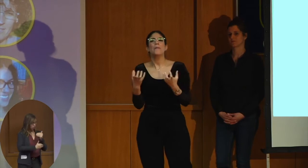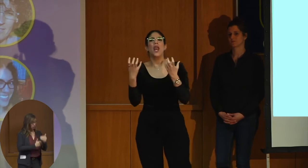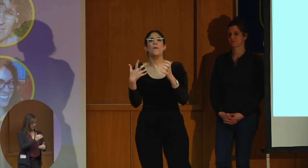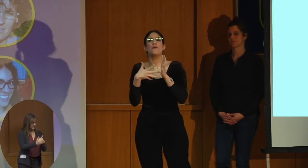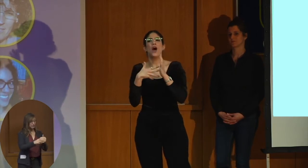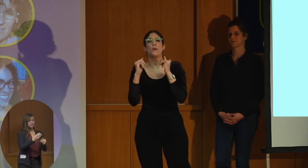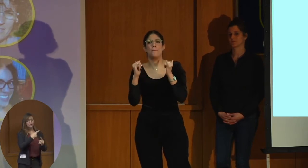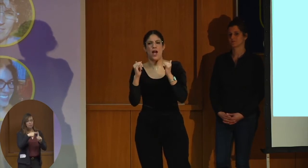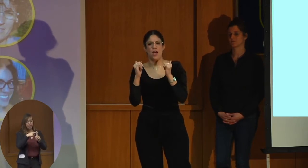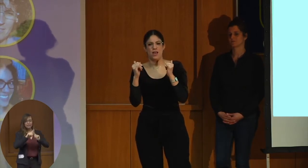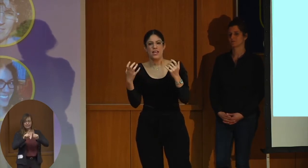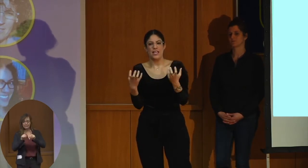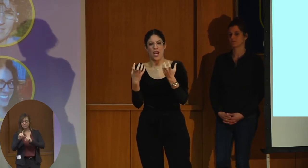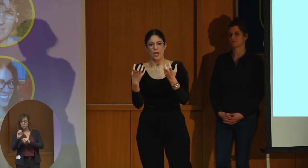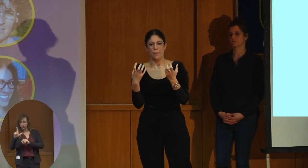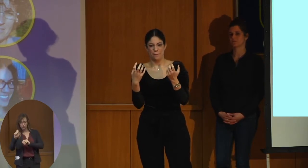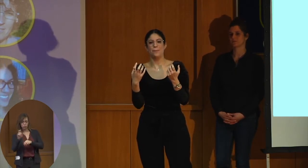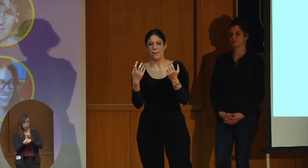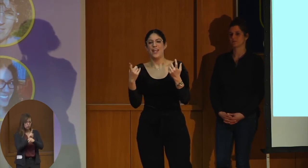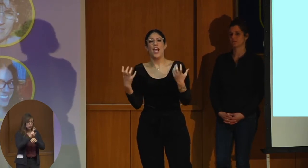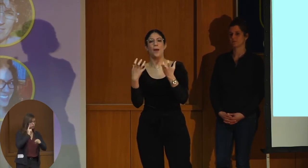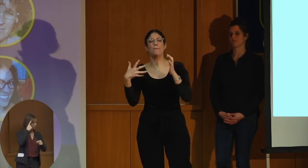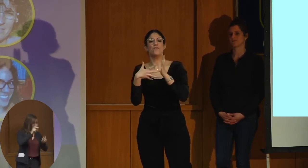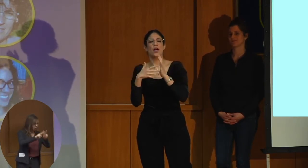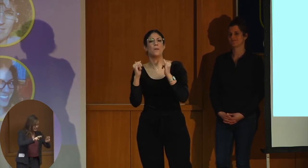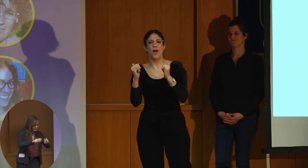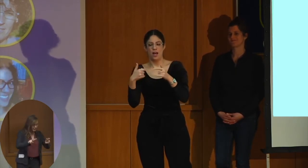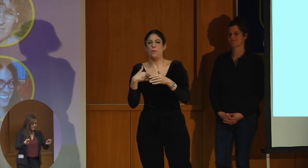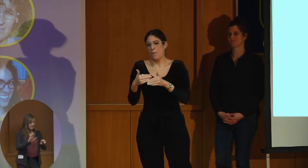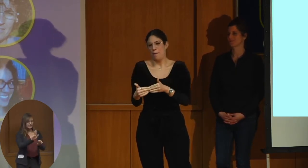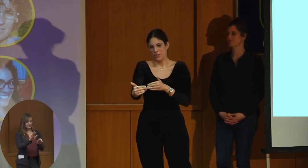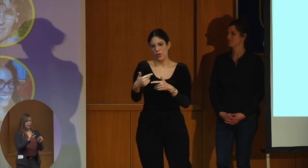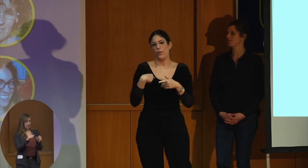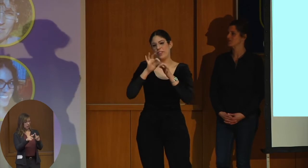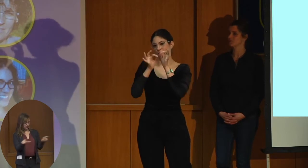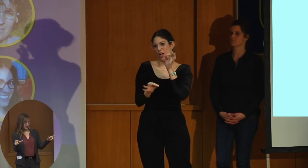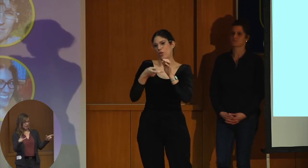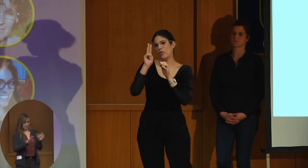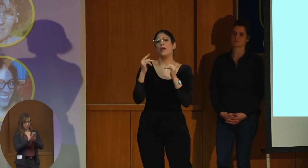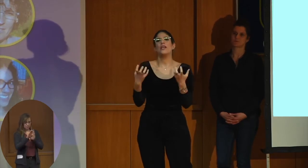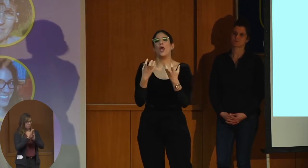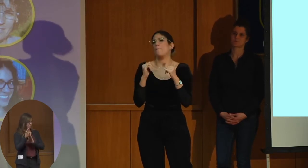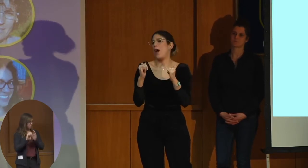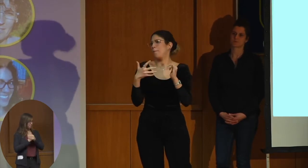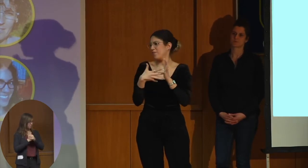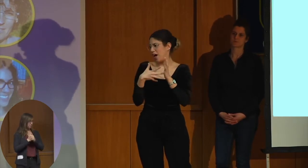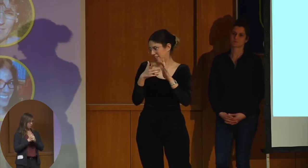to assess the child